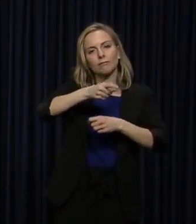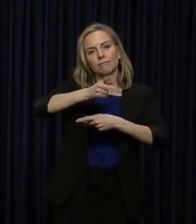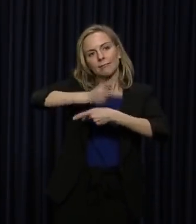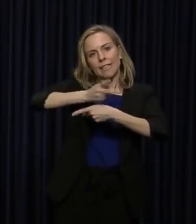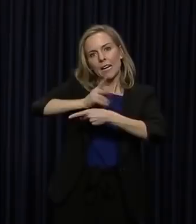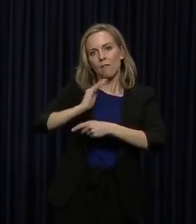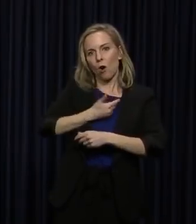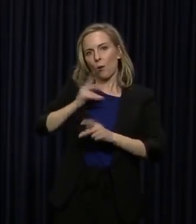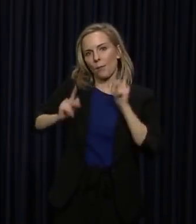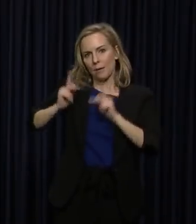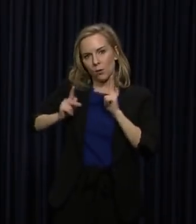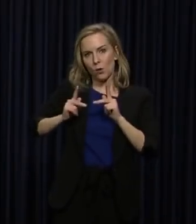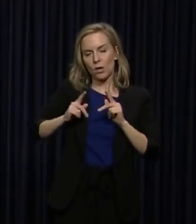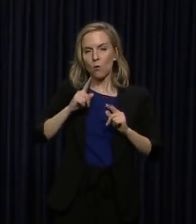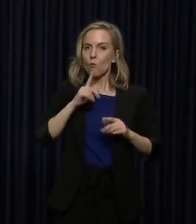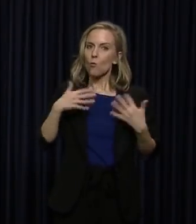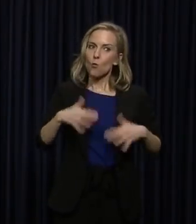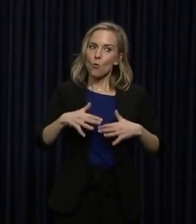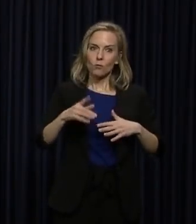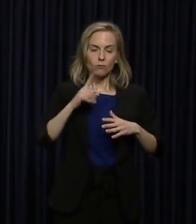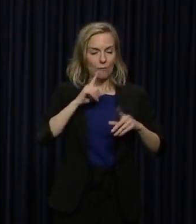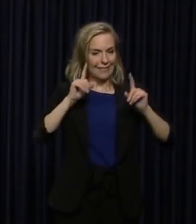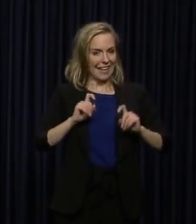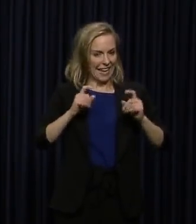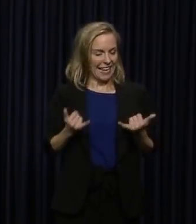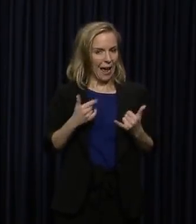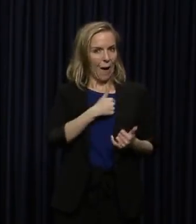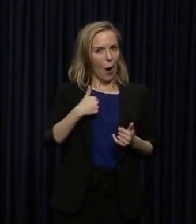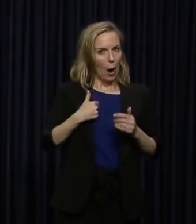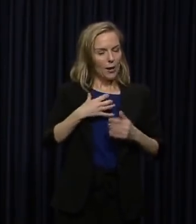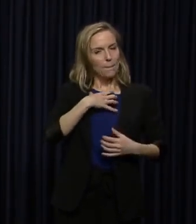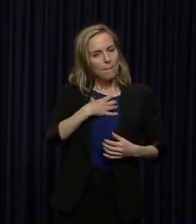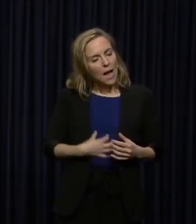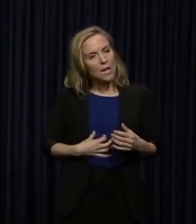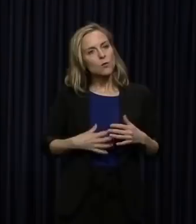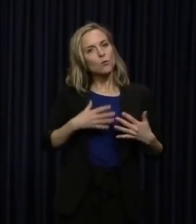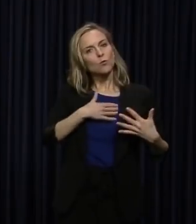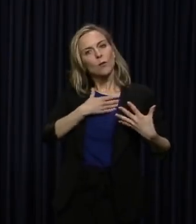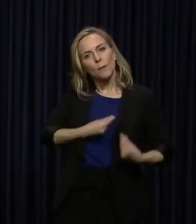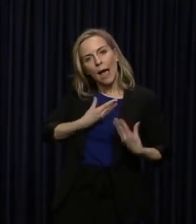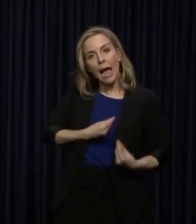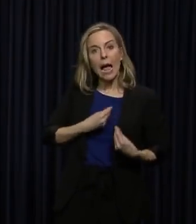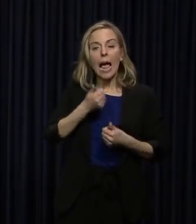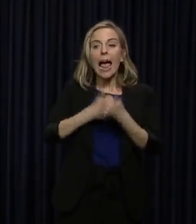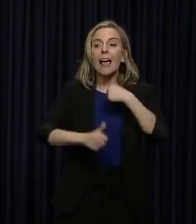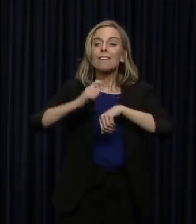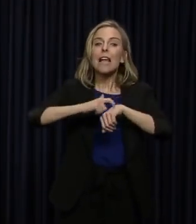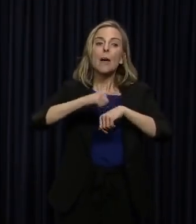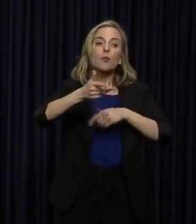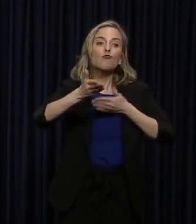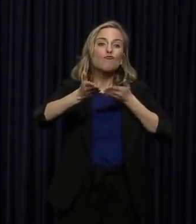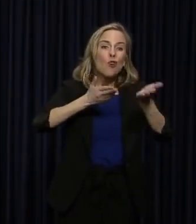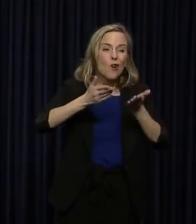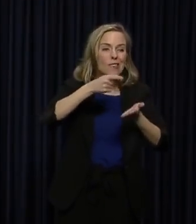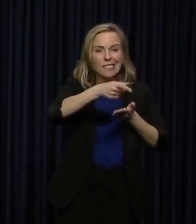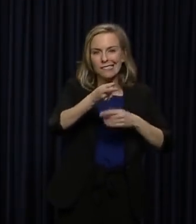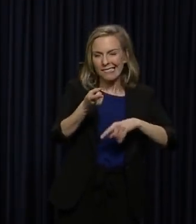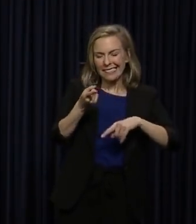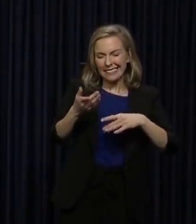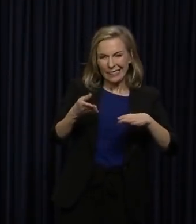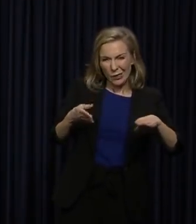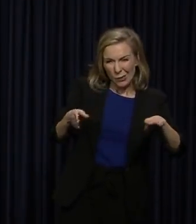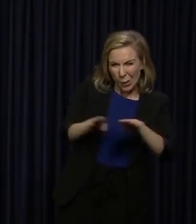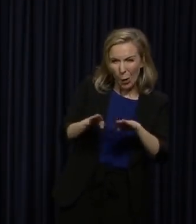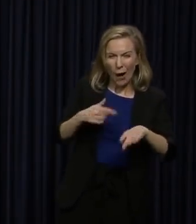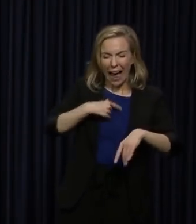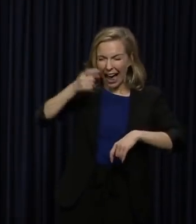And this is a test of our compassion, of making sure that every time a service that's out there, that it is tough to close, and